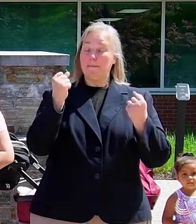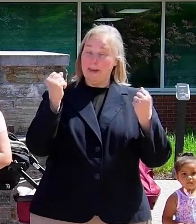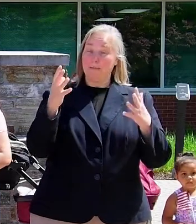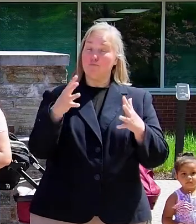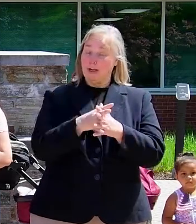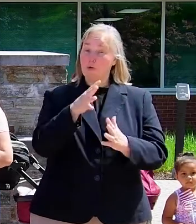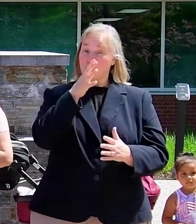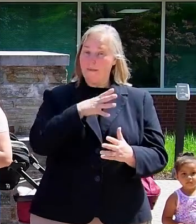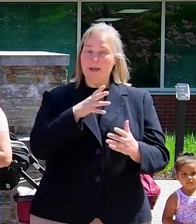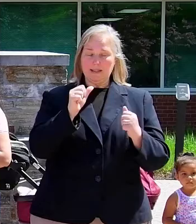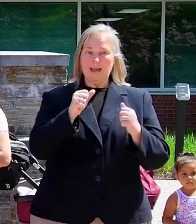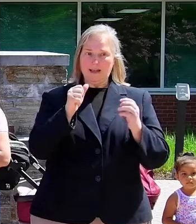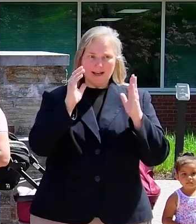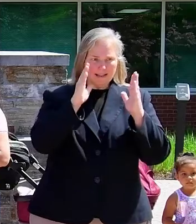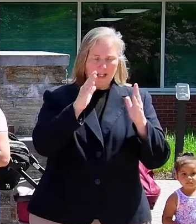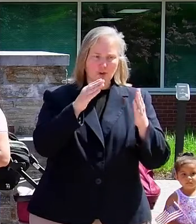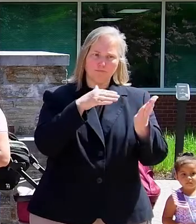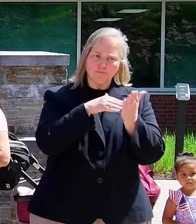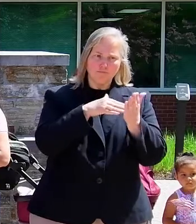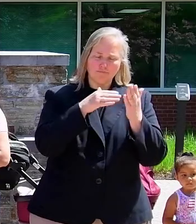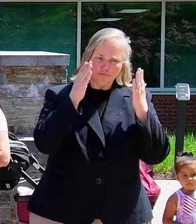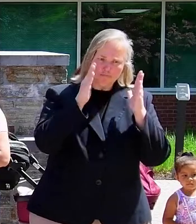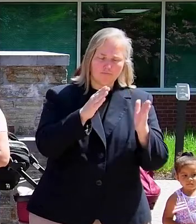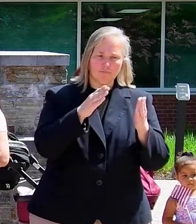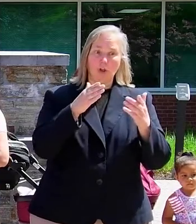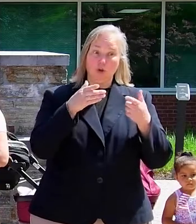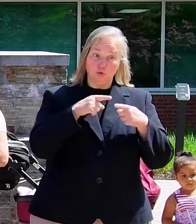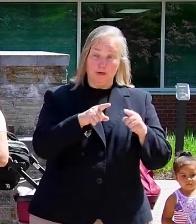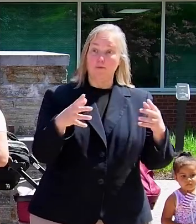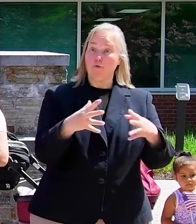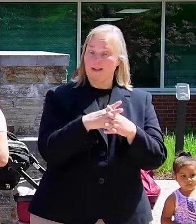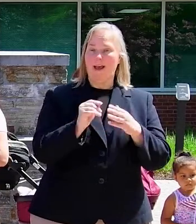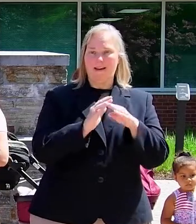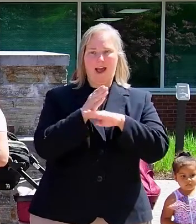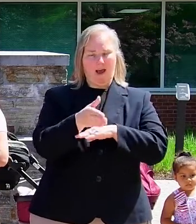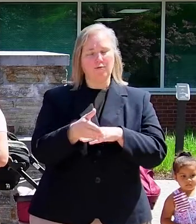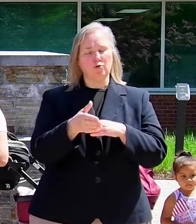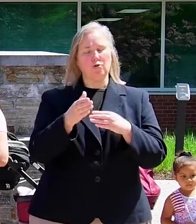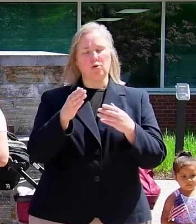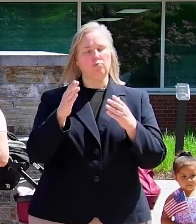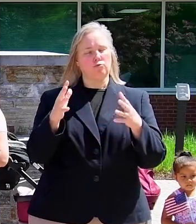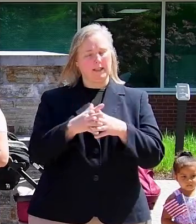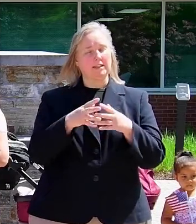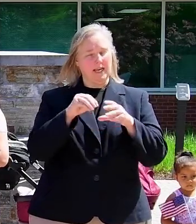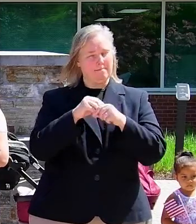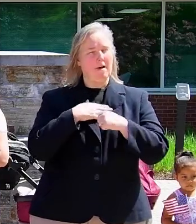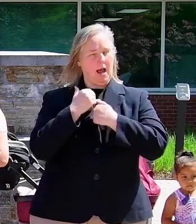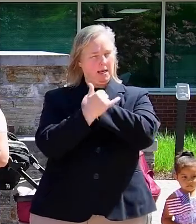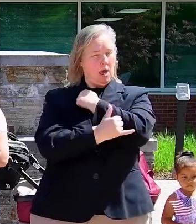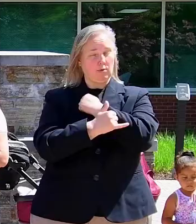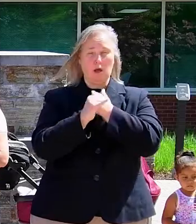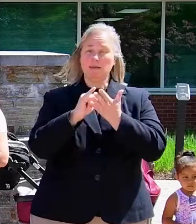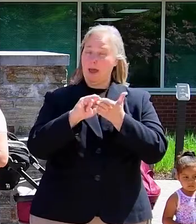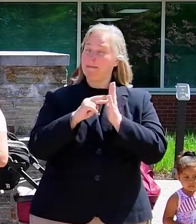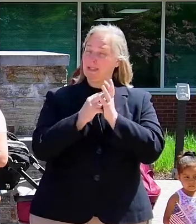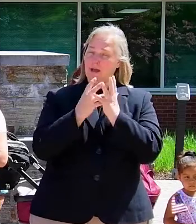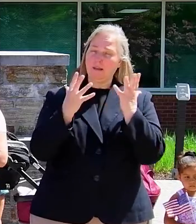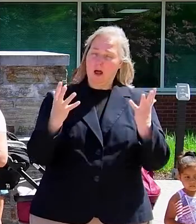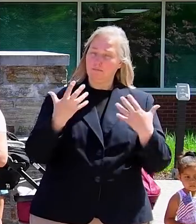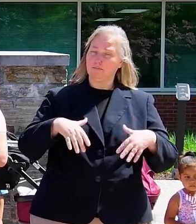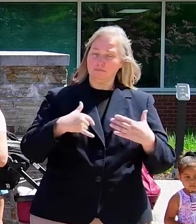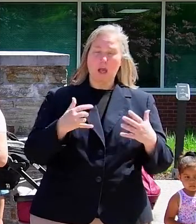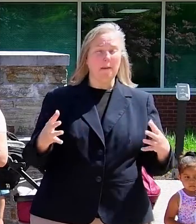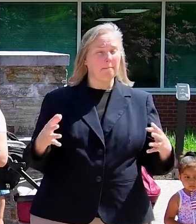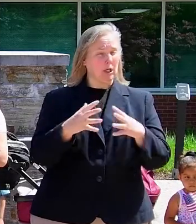here during pregnancy and after pregnancy and my county. This means a lot, and this maternity care will